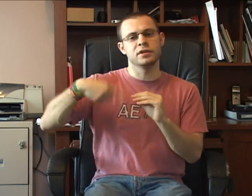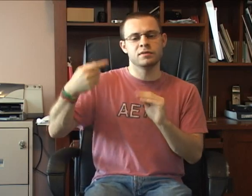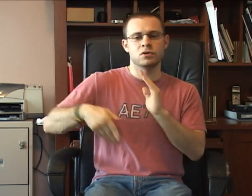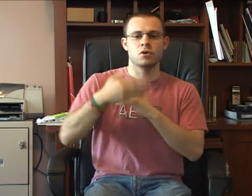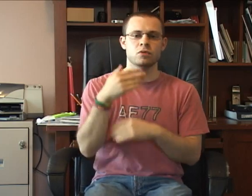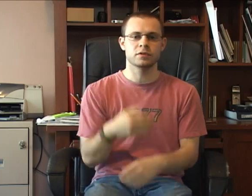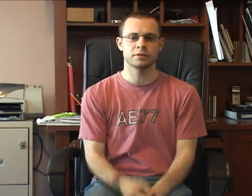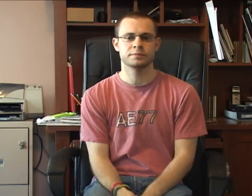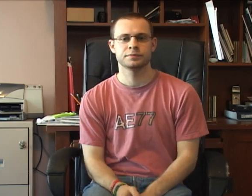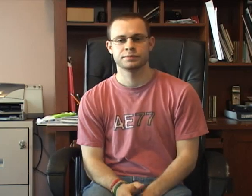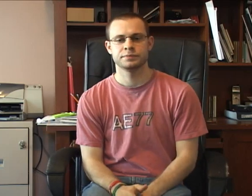never, over